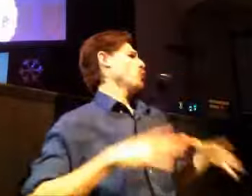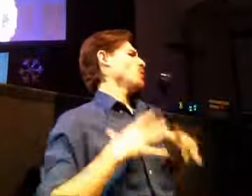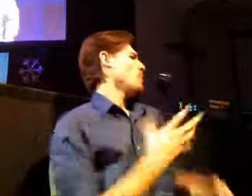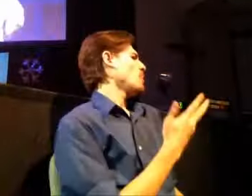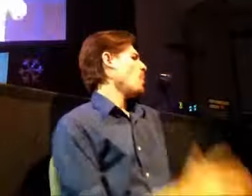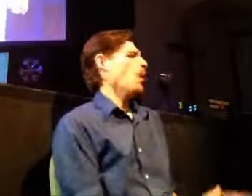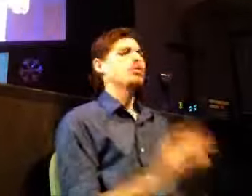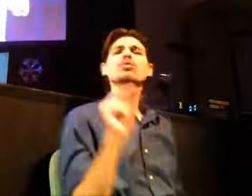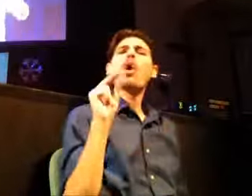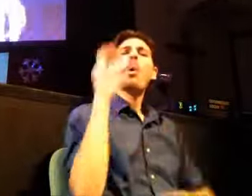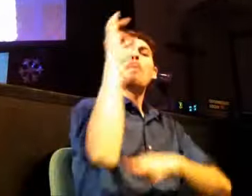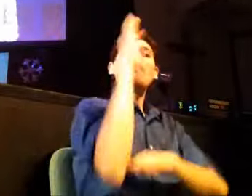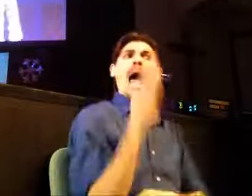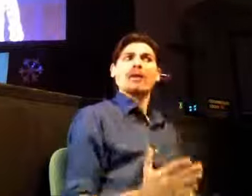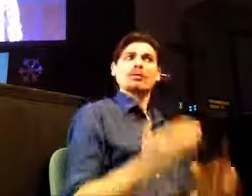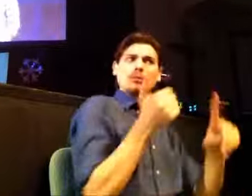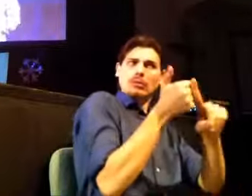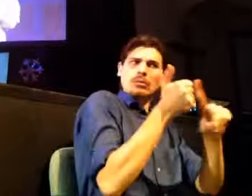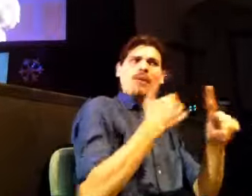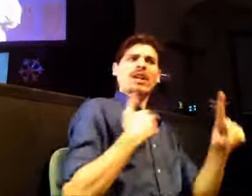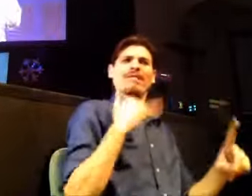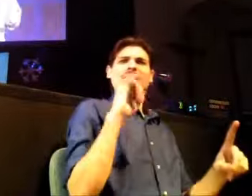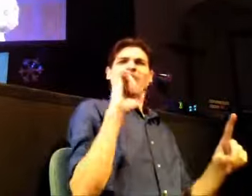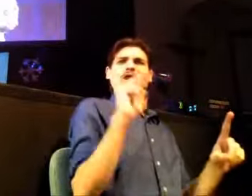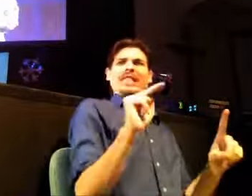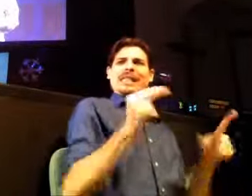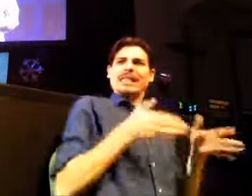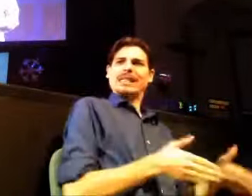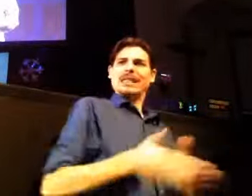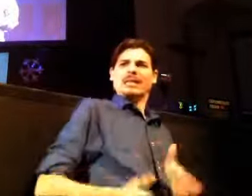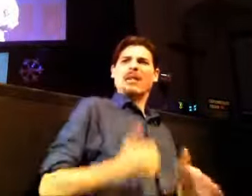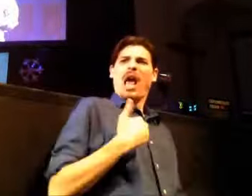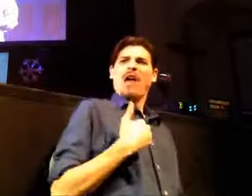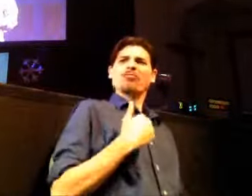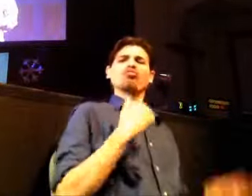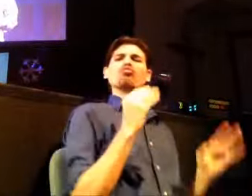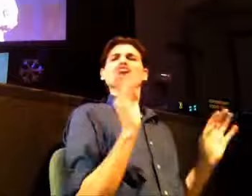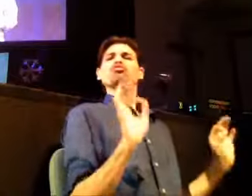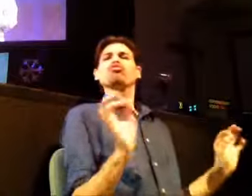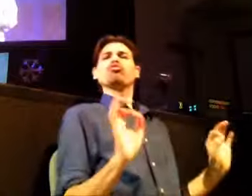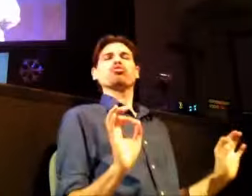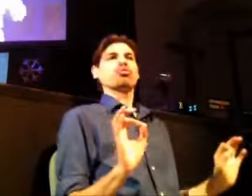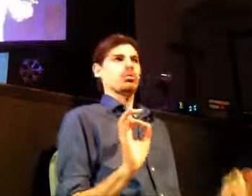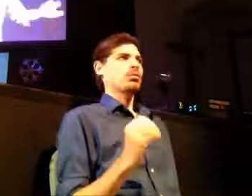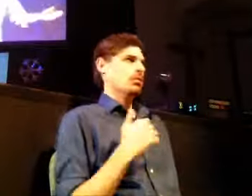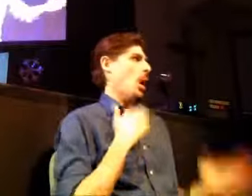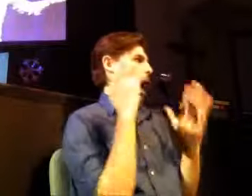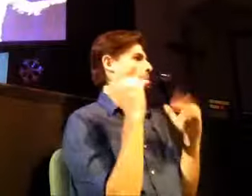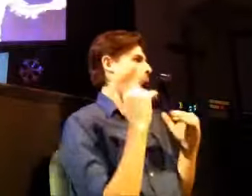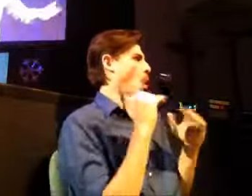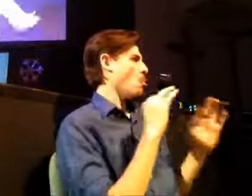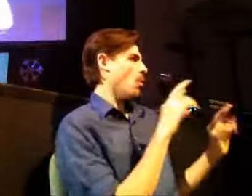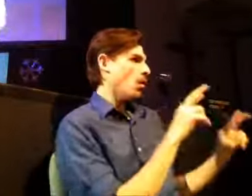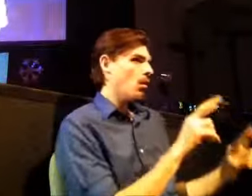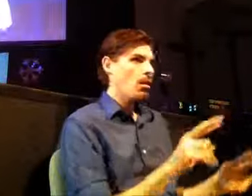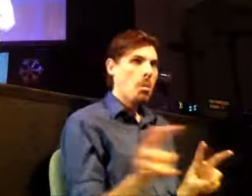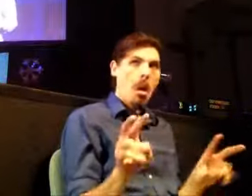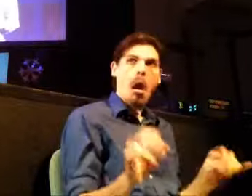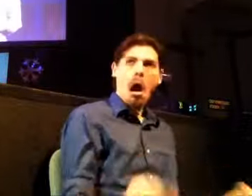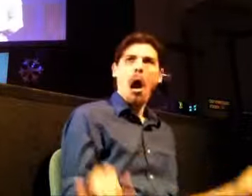and then she said when they came over there she's like boy I hope they do wear jeans we did it all worked out so anyhow